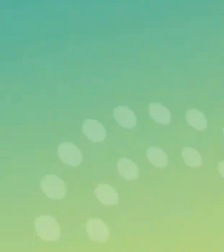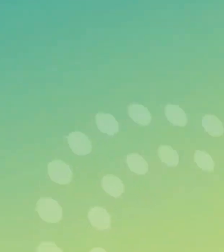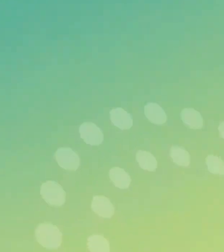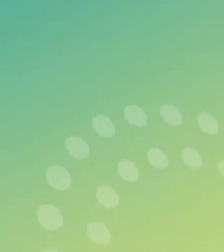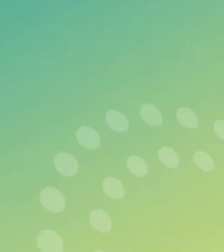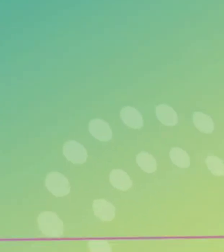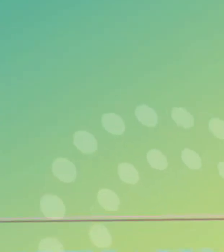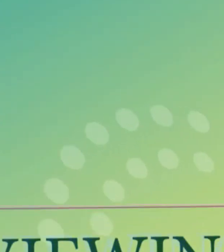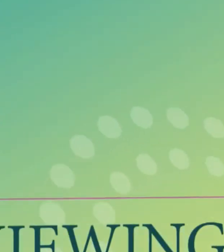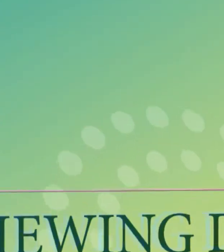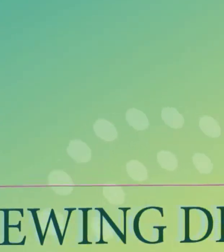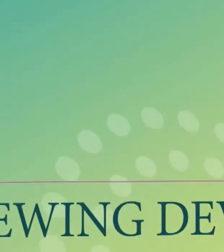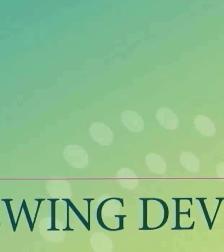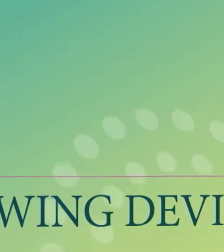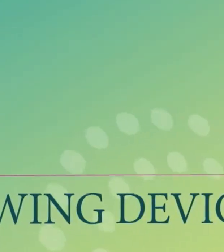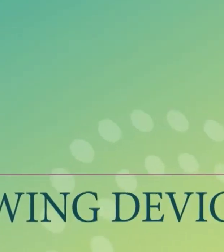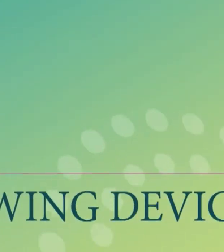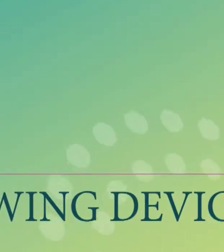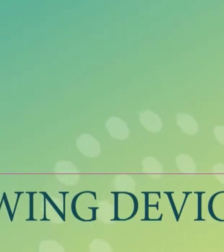Thank